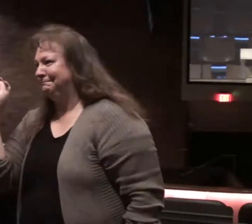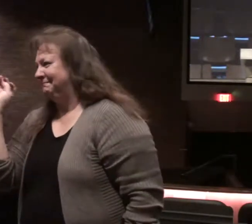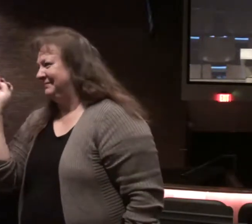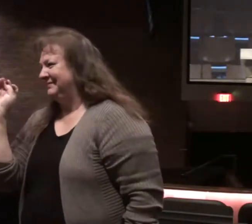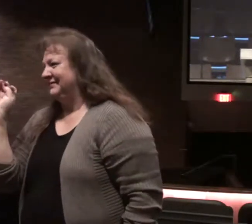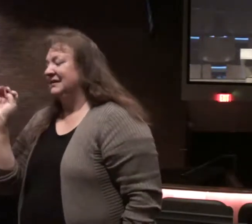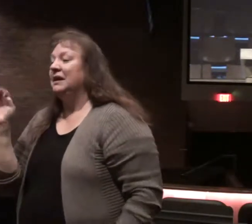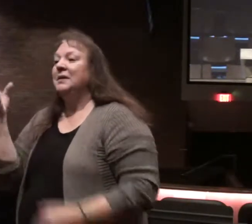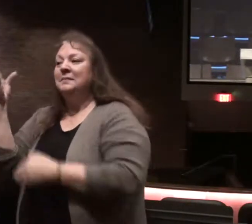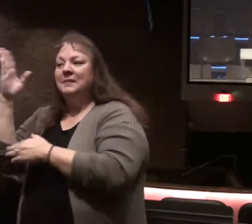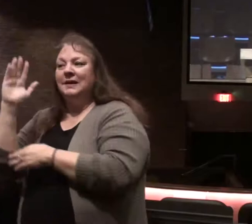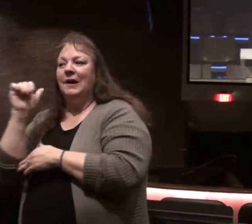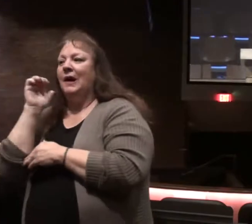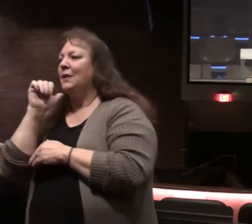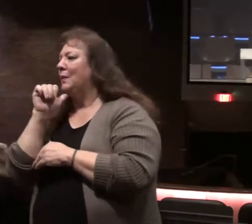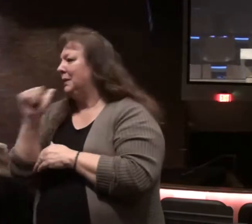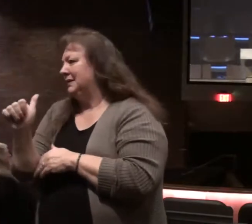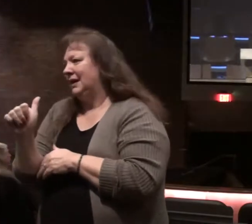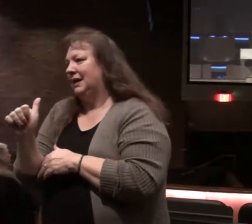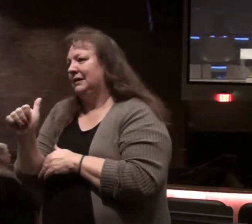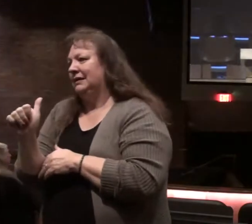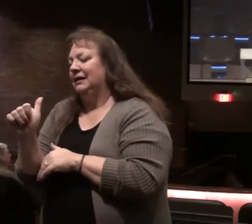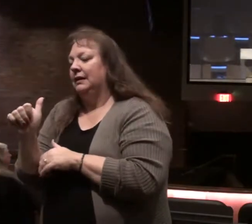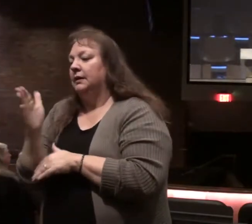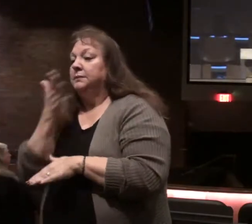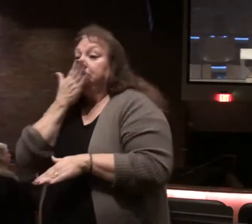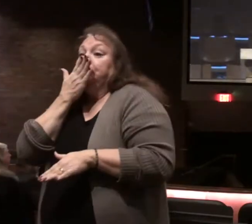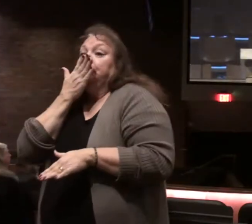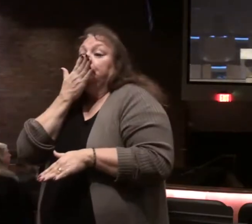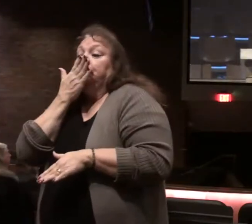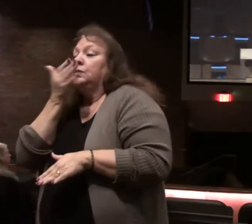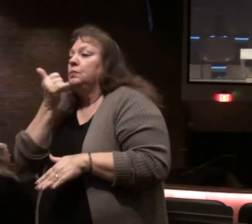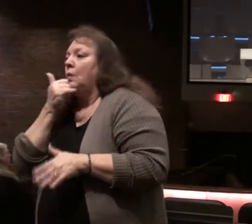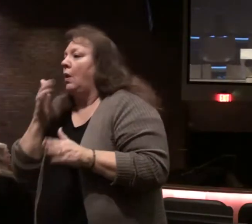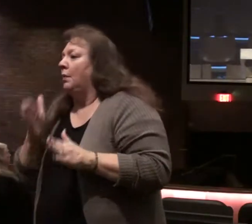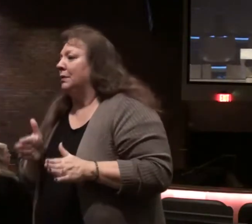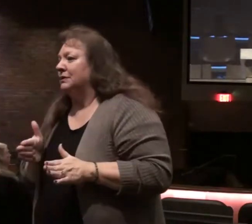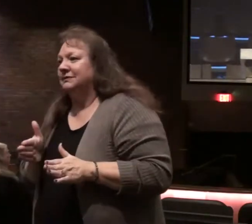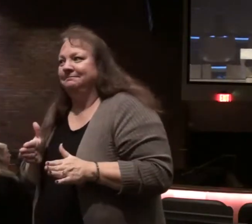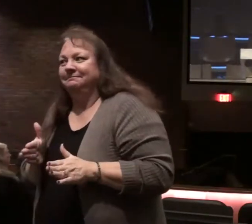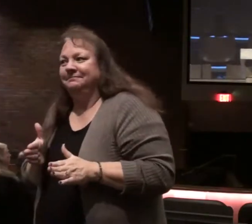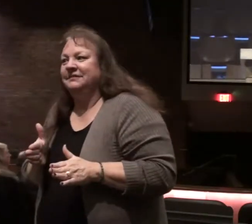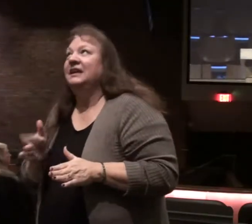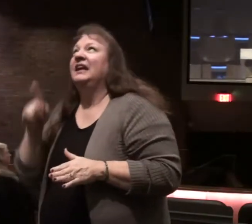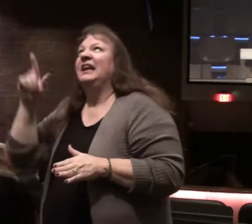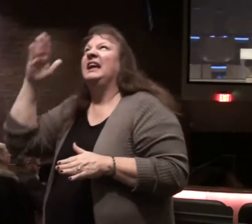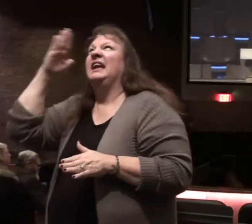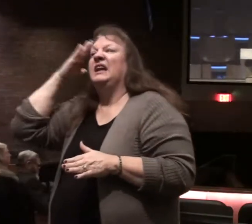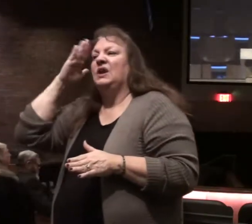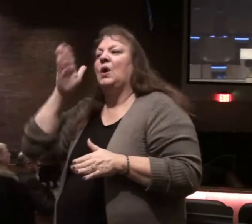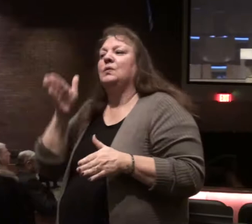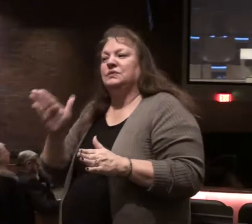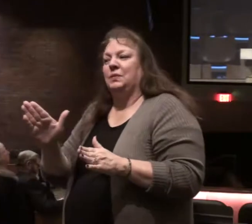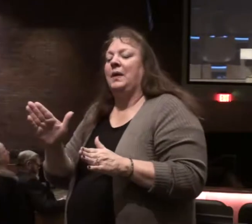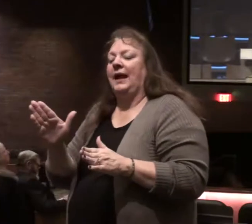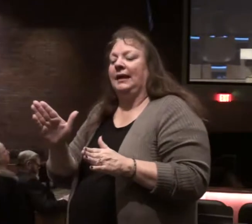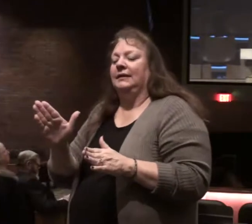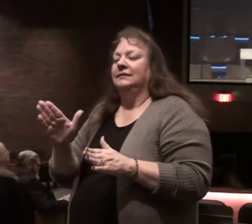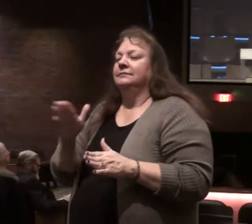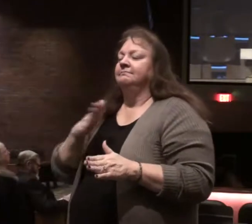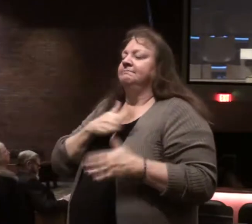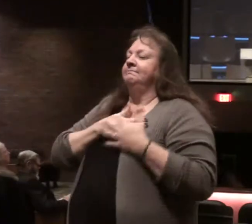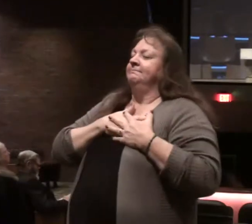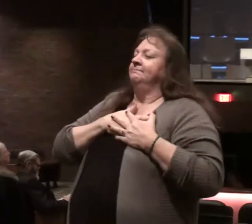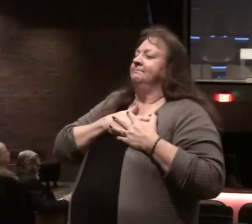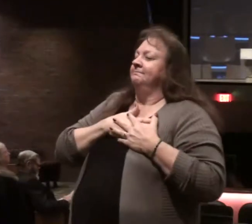but also God will not accidentally bring judgment to any of his saints either the Lord knows the way of the righteous as a comfort